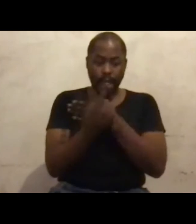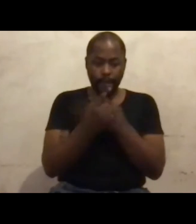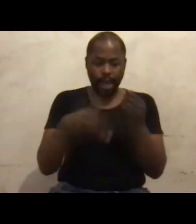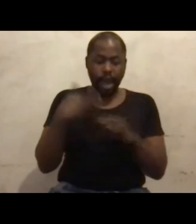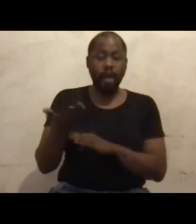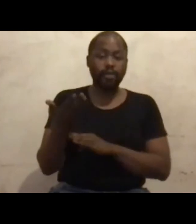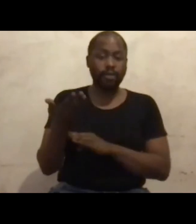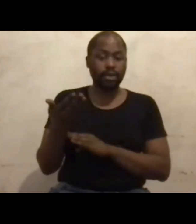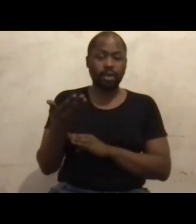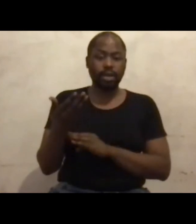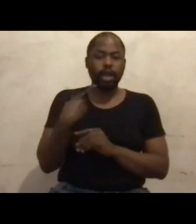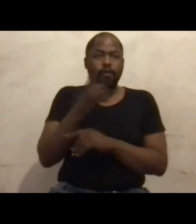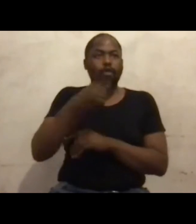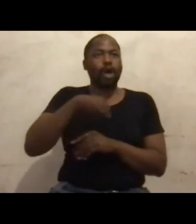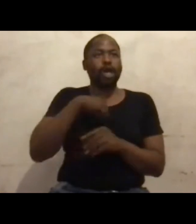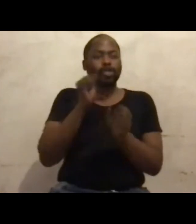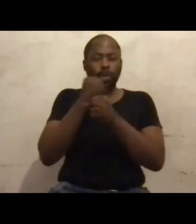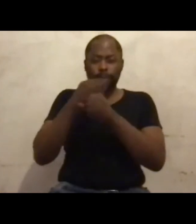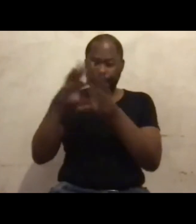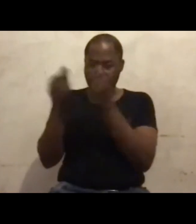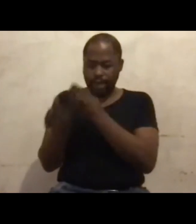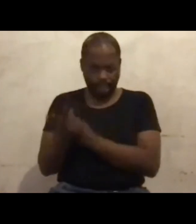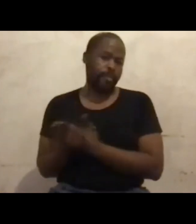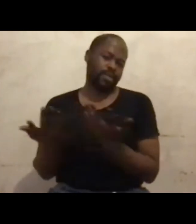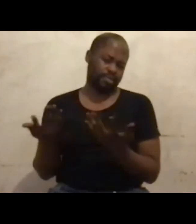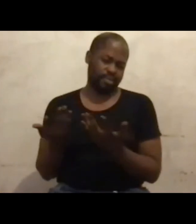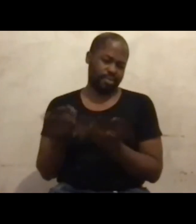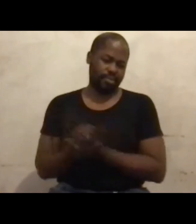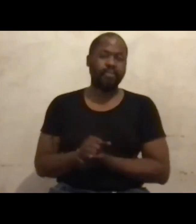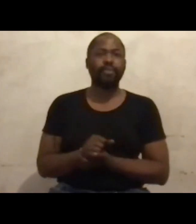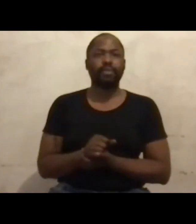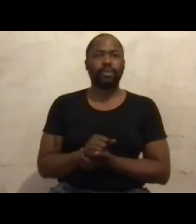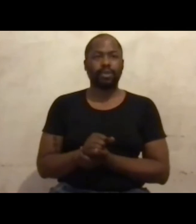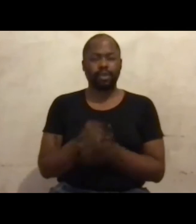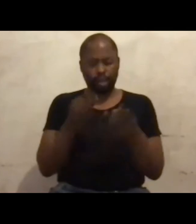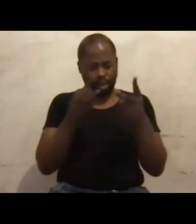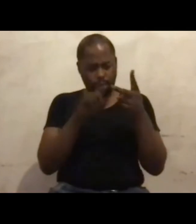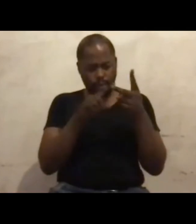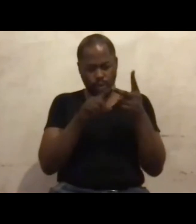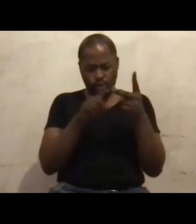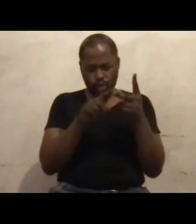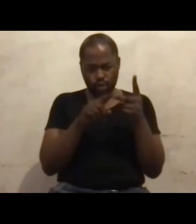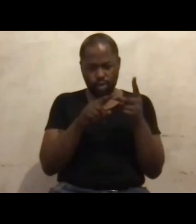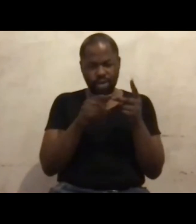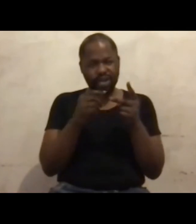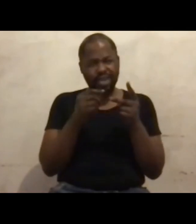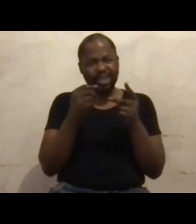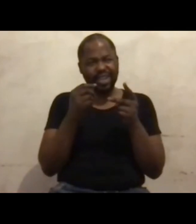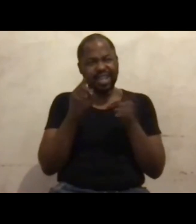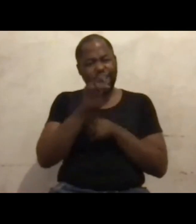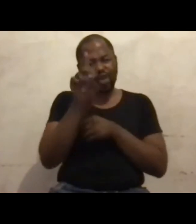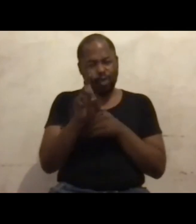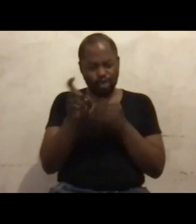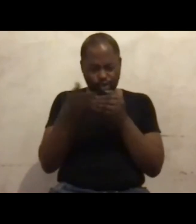us making it happen for us. There's another question, another nice tricky question to close with